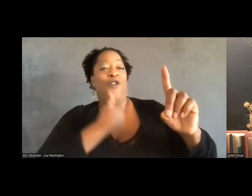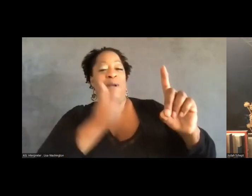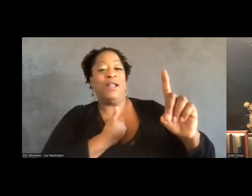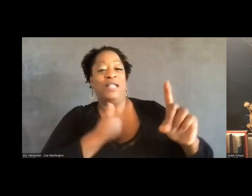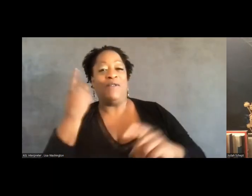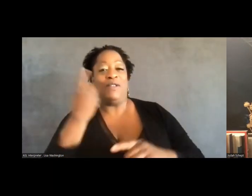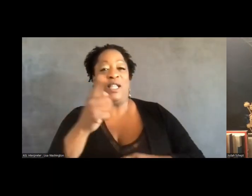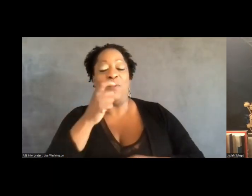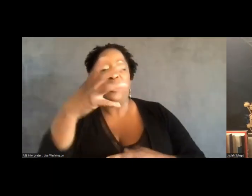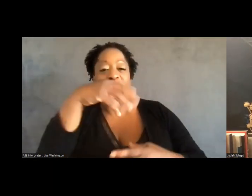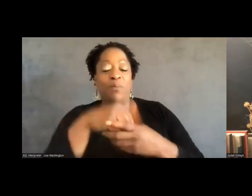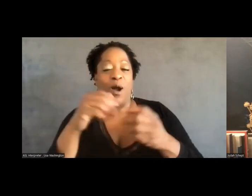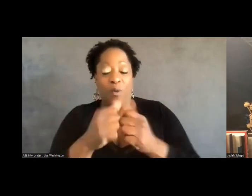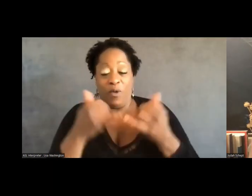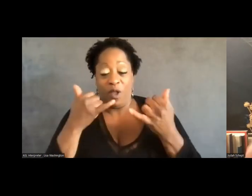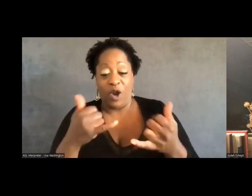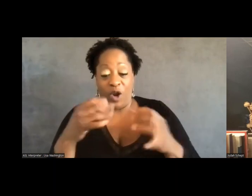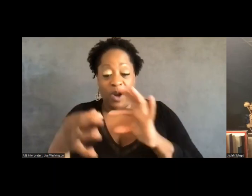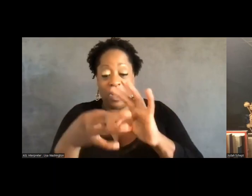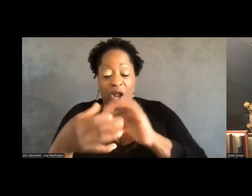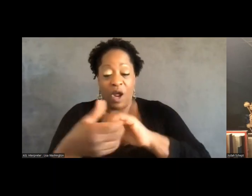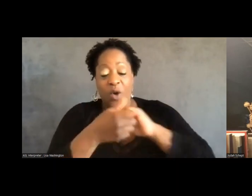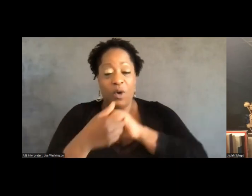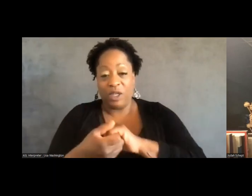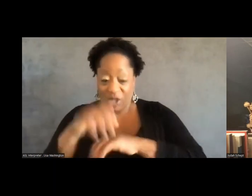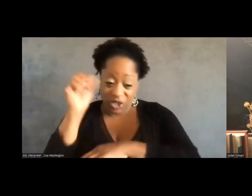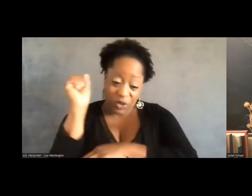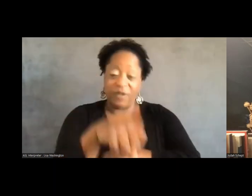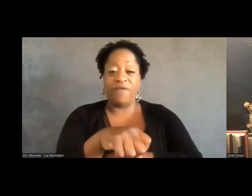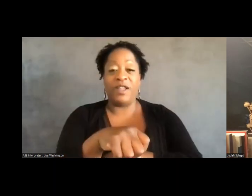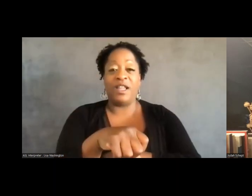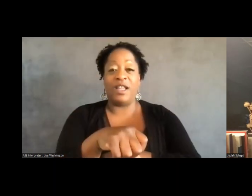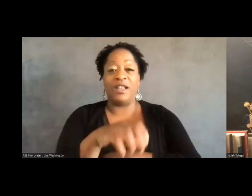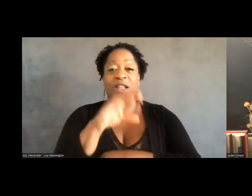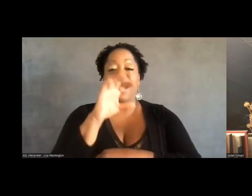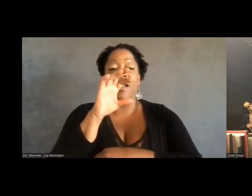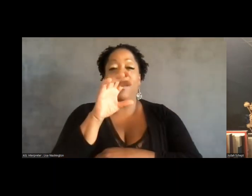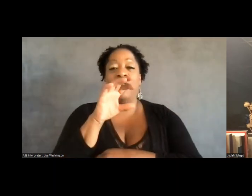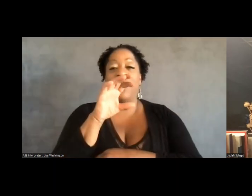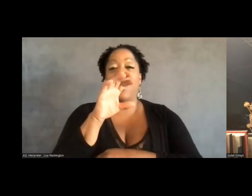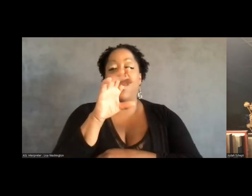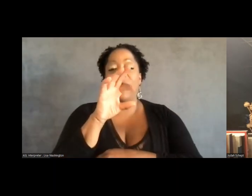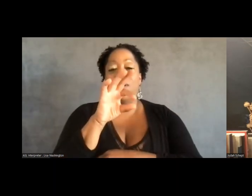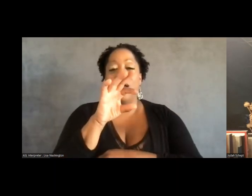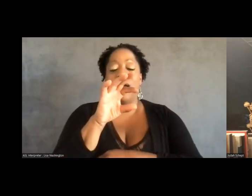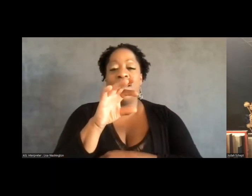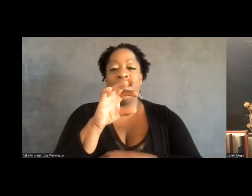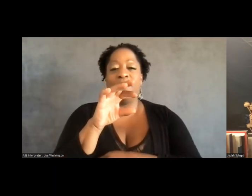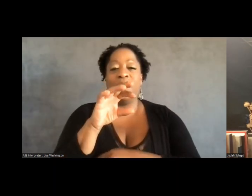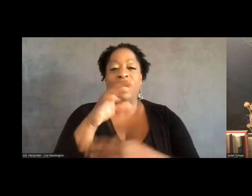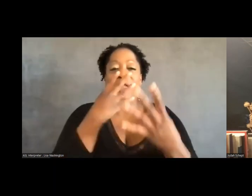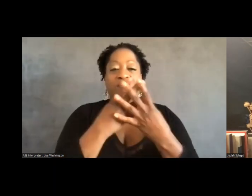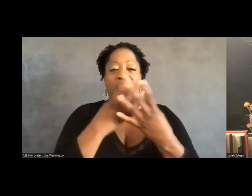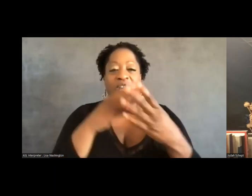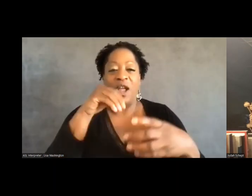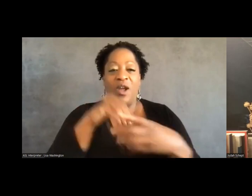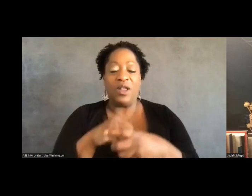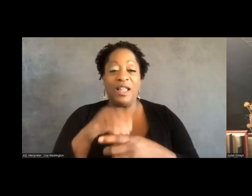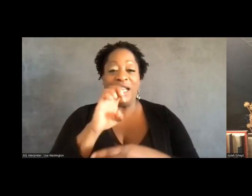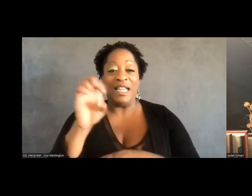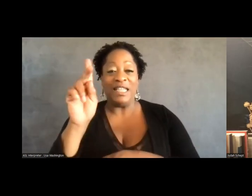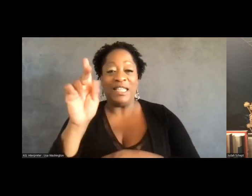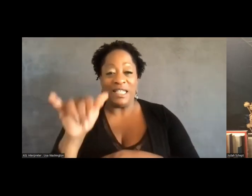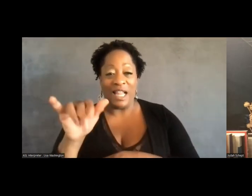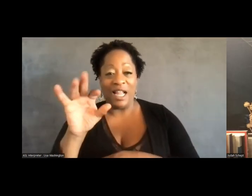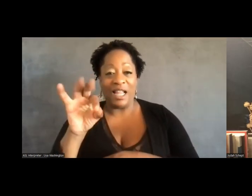somebody who's a part of the current coalition to defeat, uh, FCI Letcher, once that coalition or that campaign